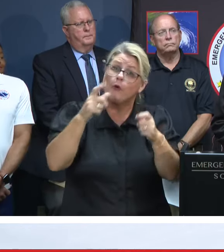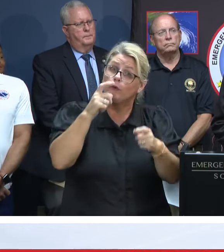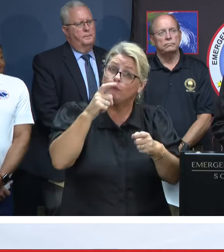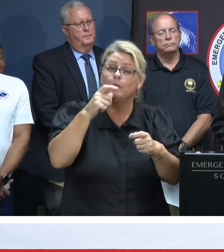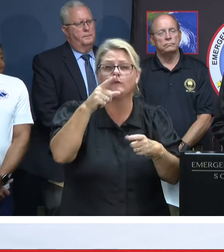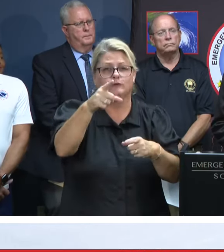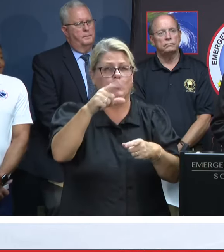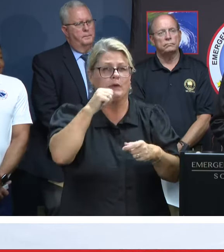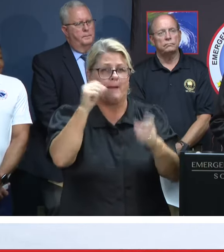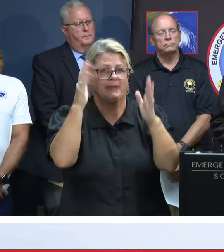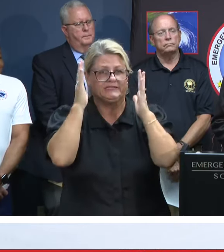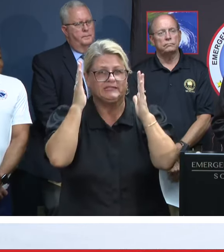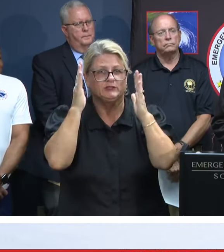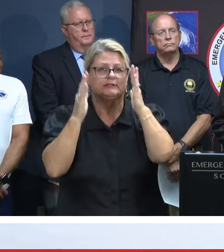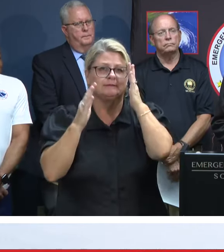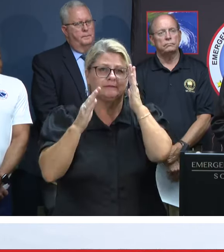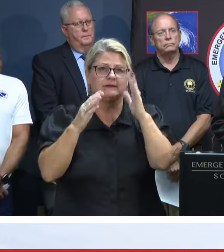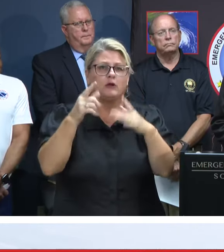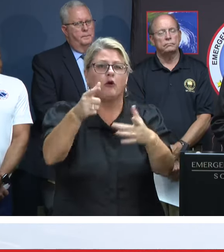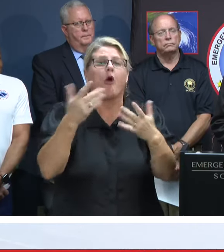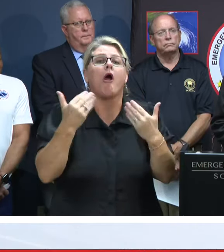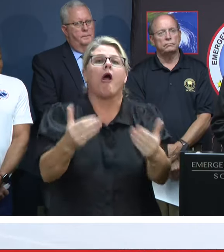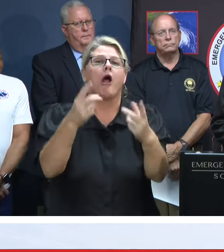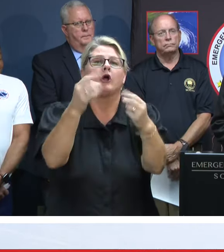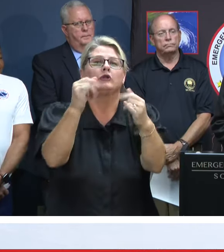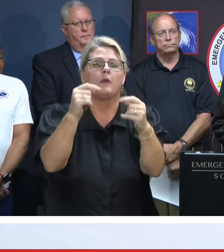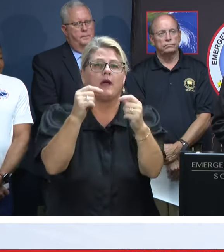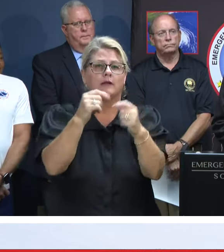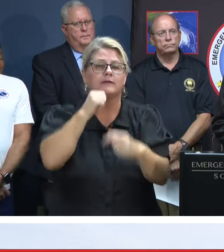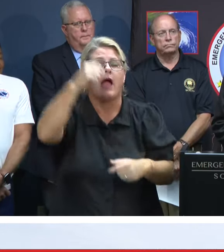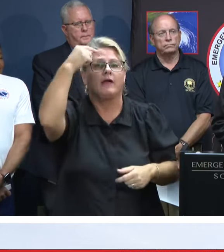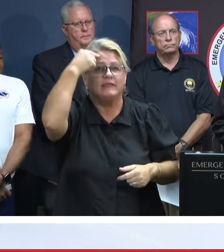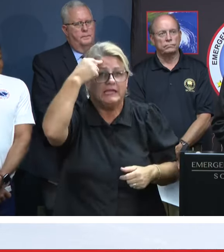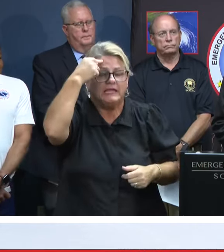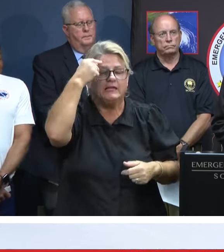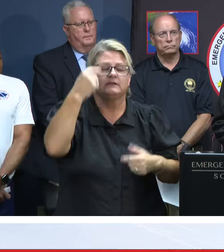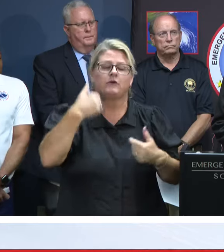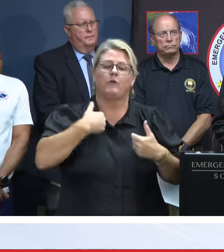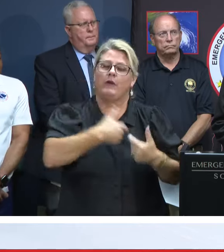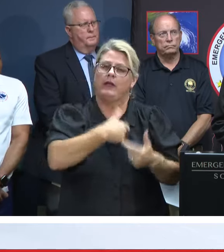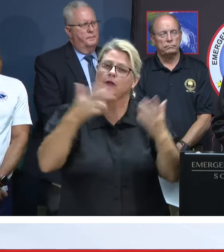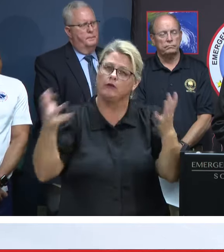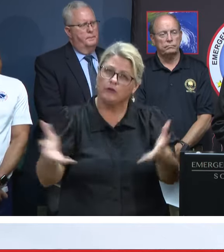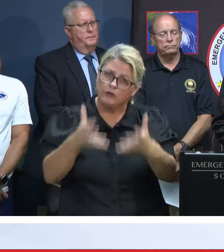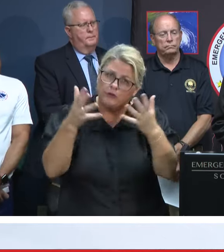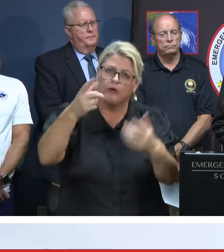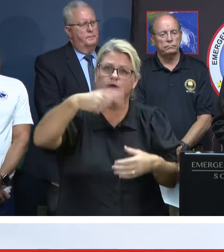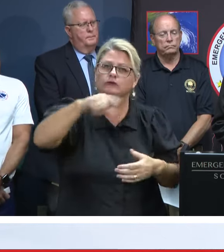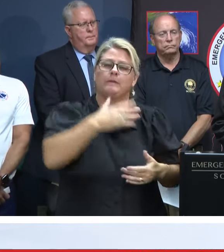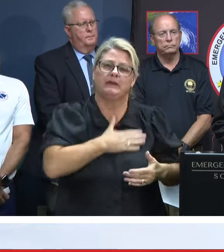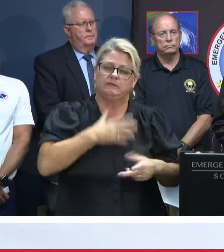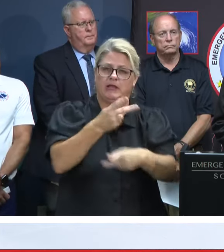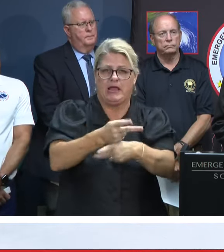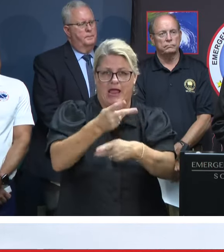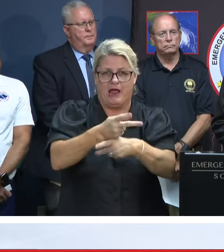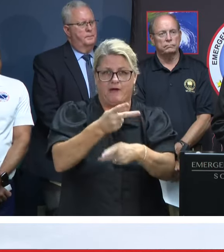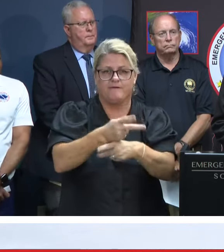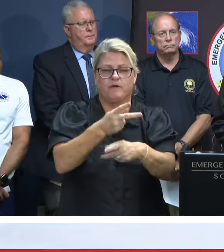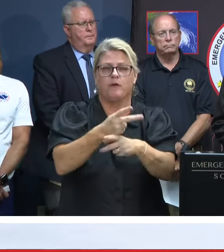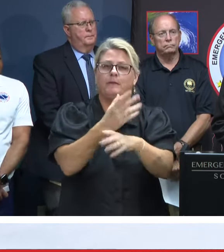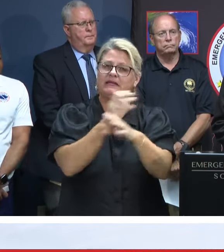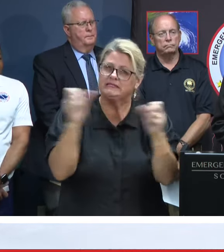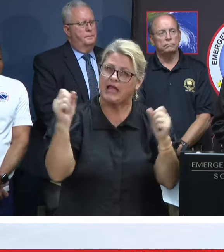and doing things without thinking about it. So, again, I urge everyone to be careful, be safe,